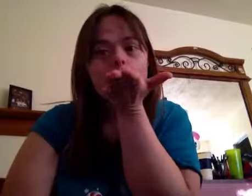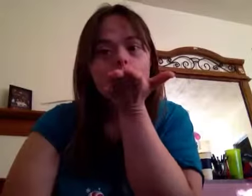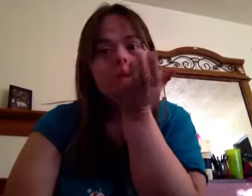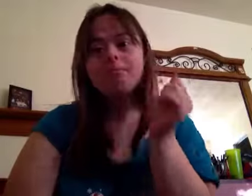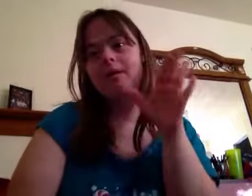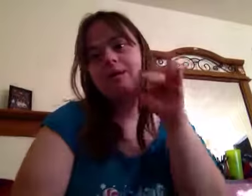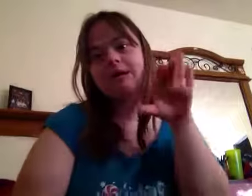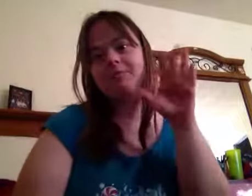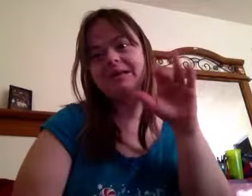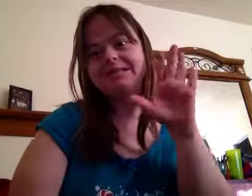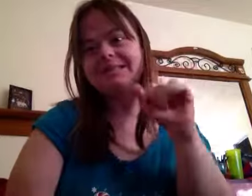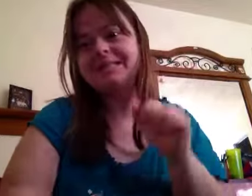Merry Christmas! Merry Christmas!